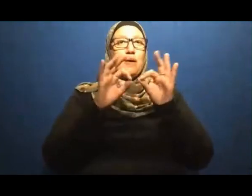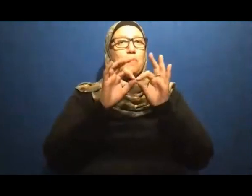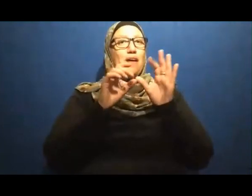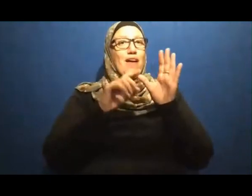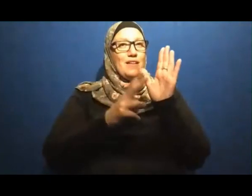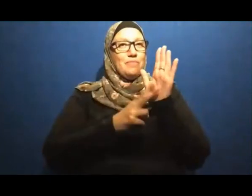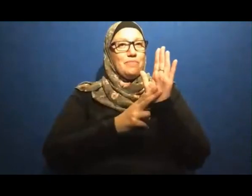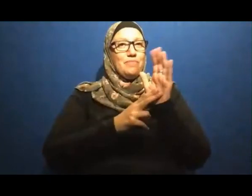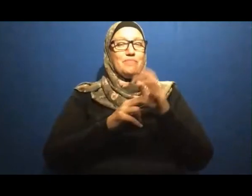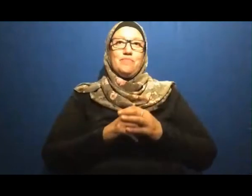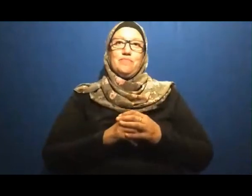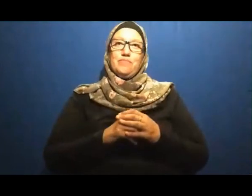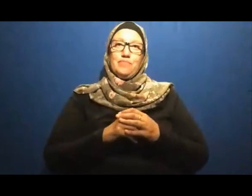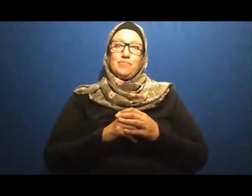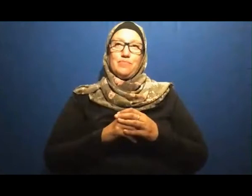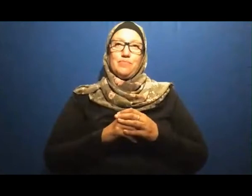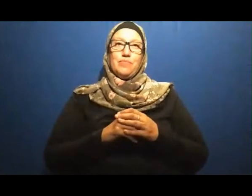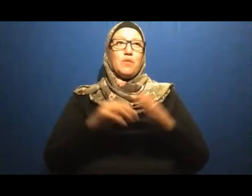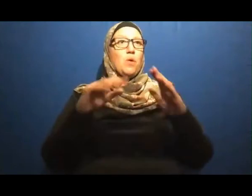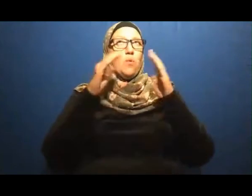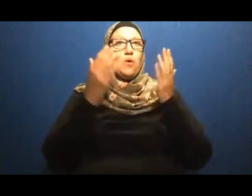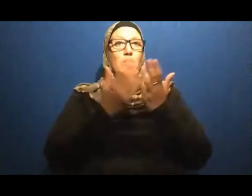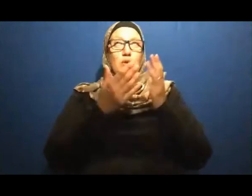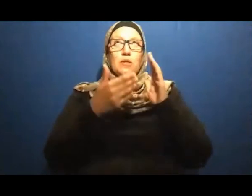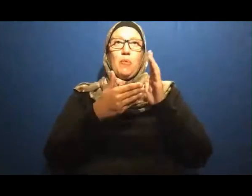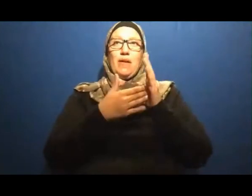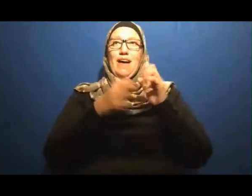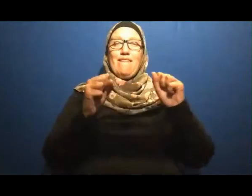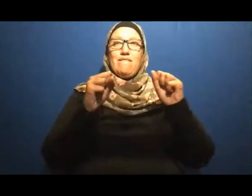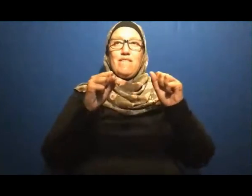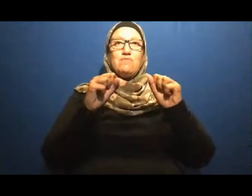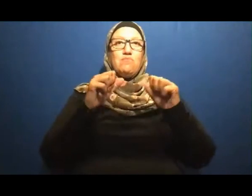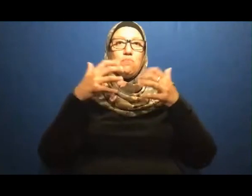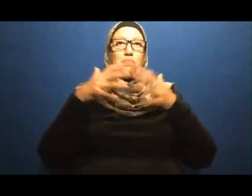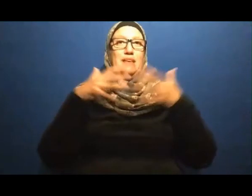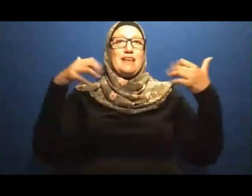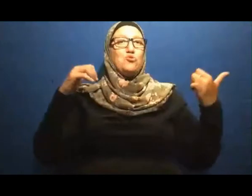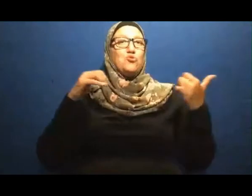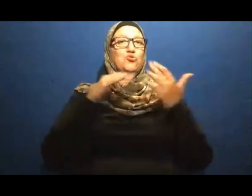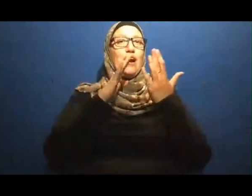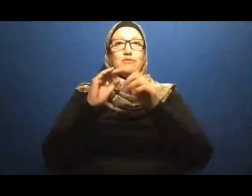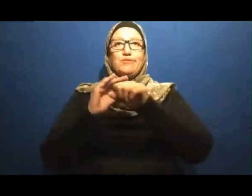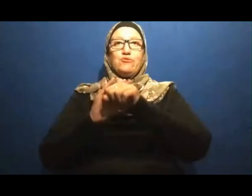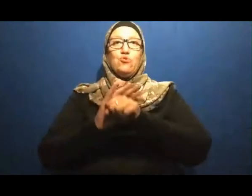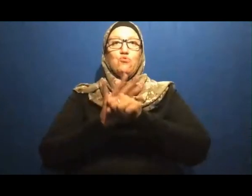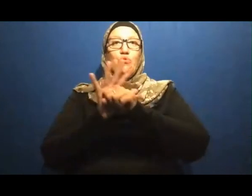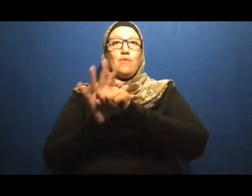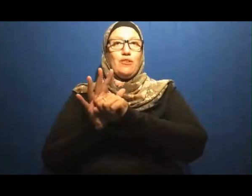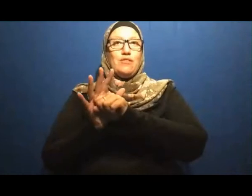is put on facing an invisible enemy That is really attacking all of us irrespectively